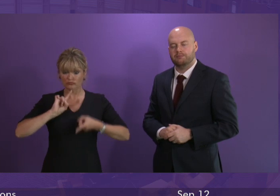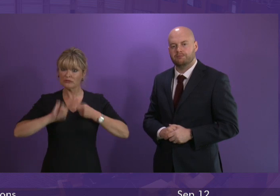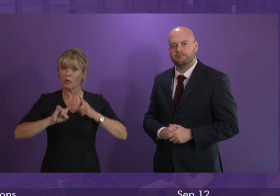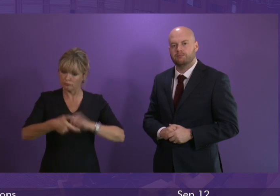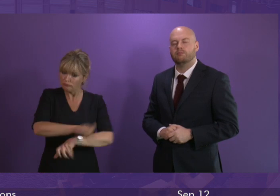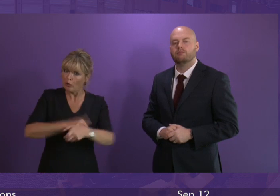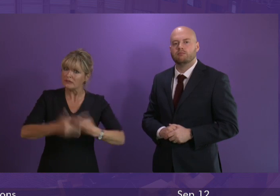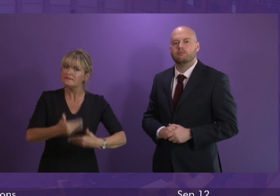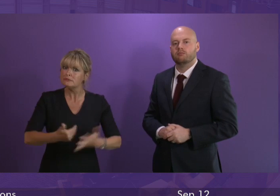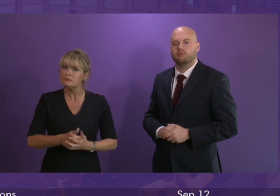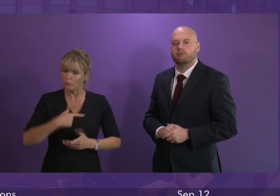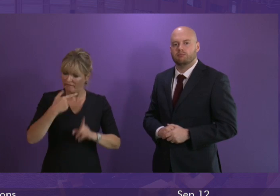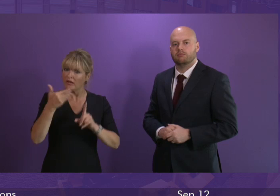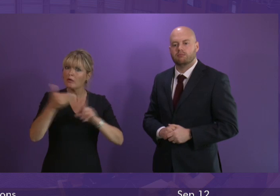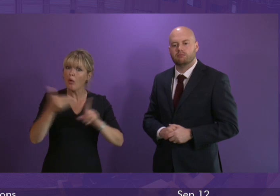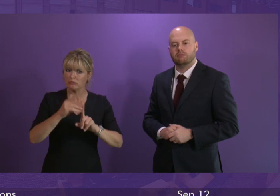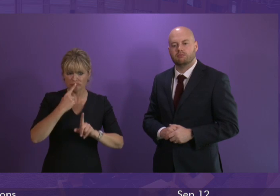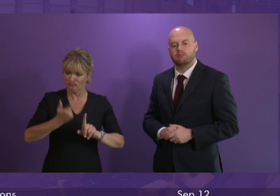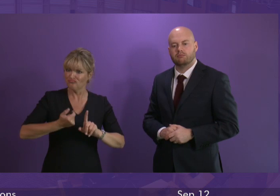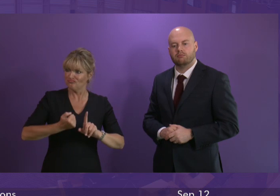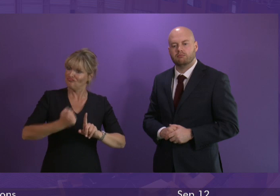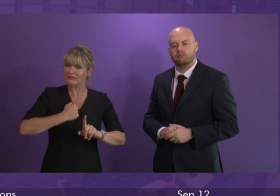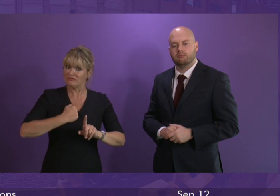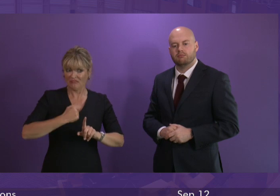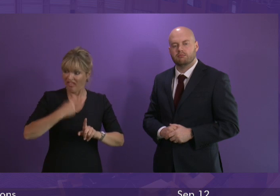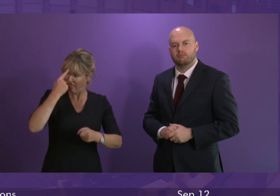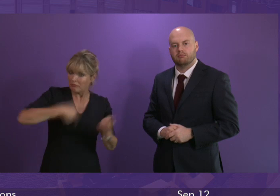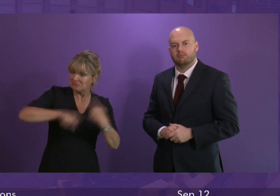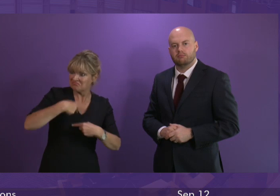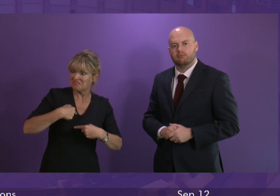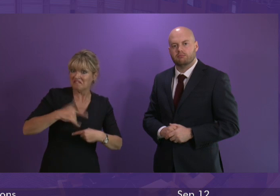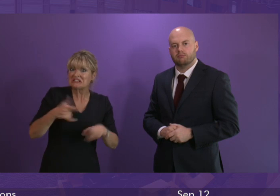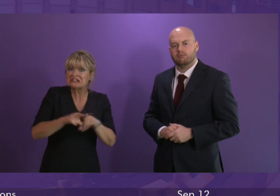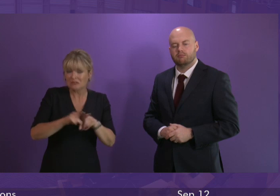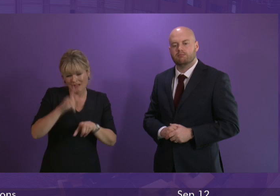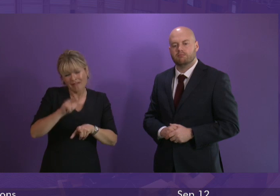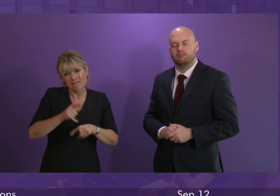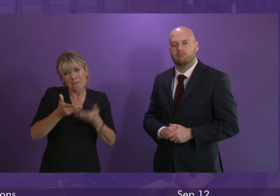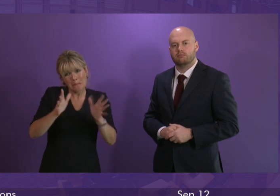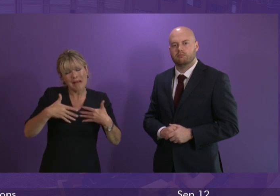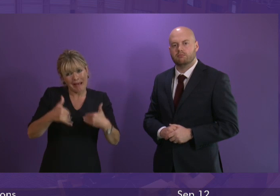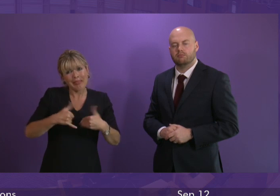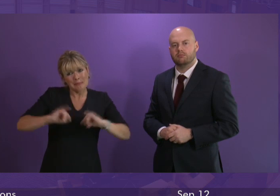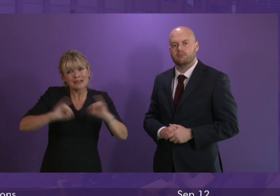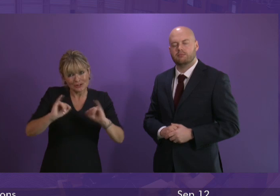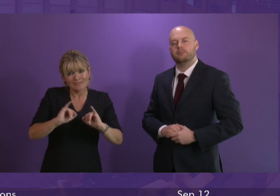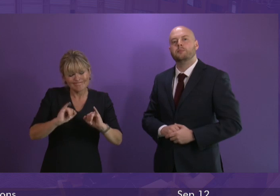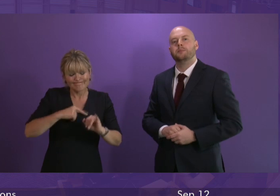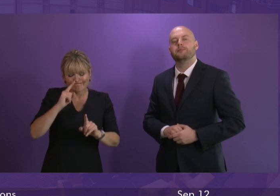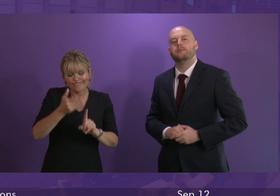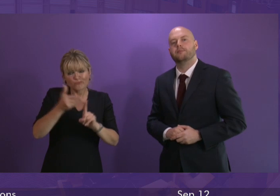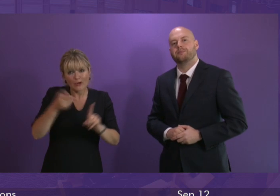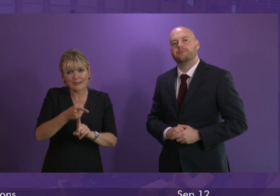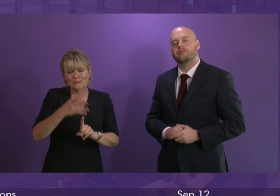proactively we have acknowledged I think rightly and I think this is a view shared that we face a public health emergency we recognize the